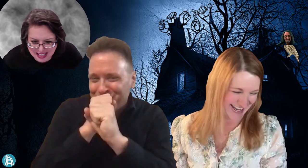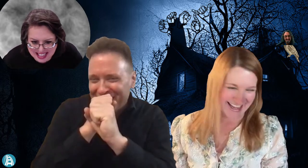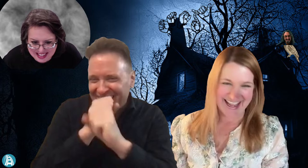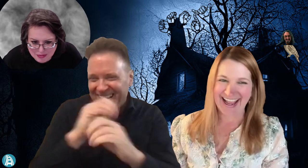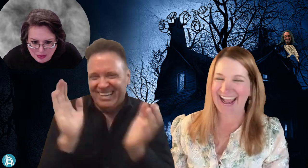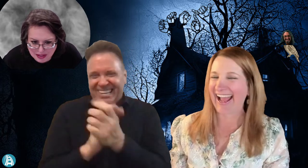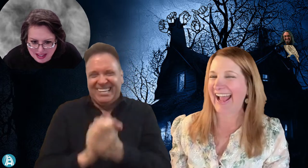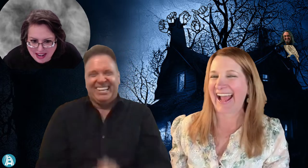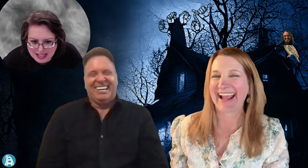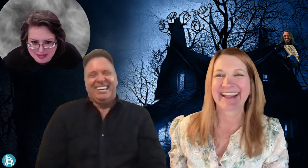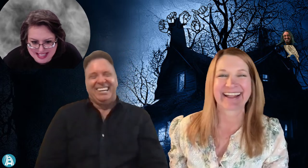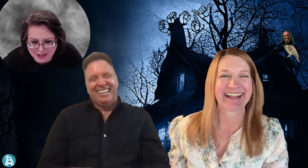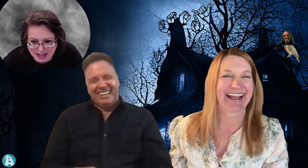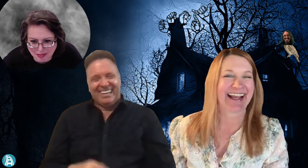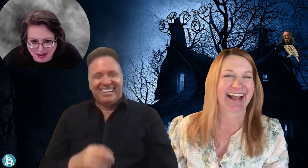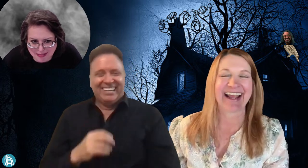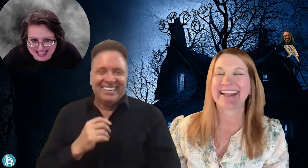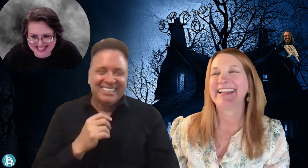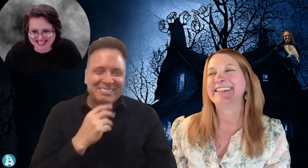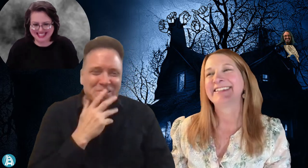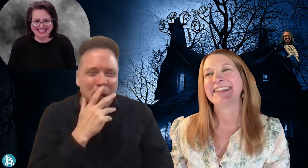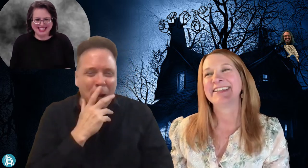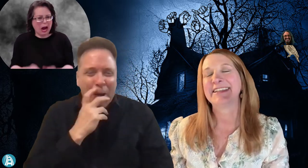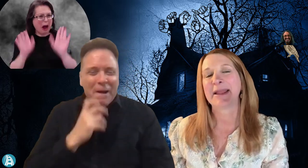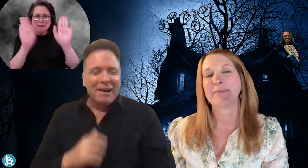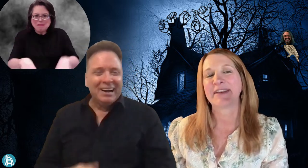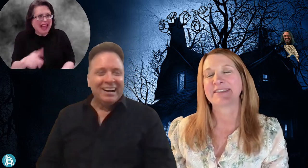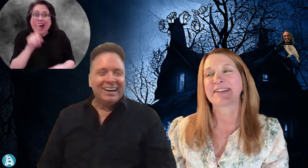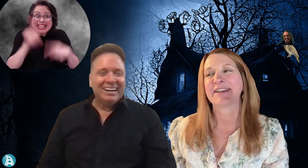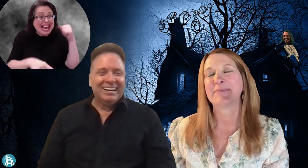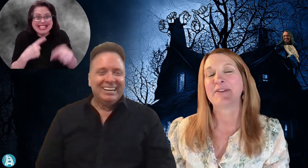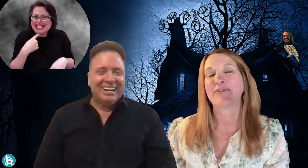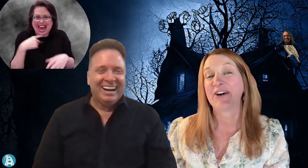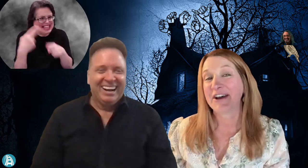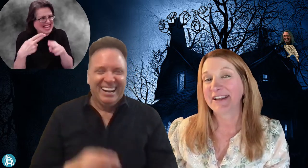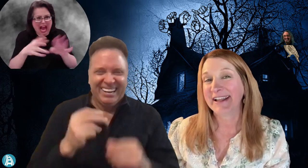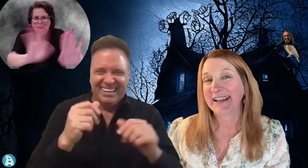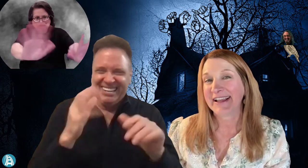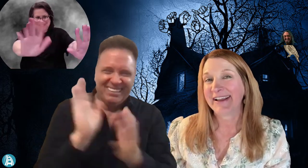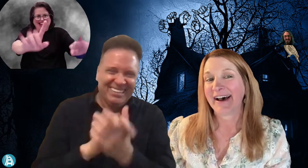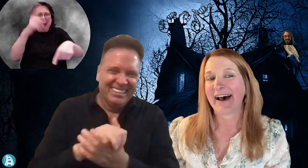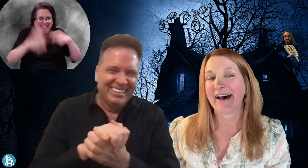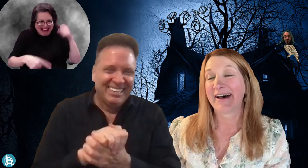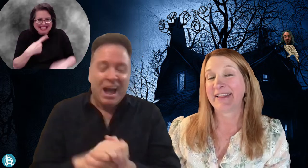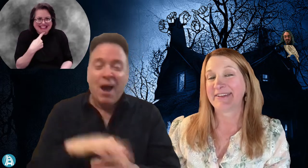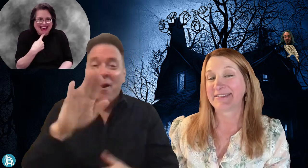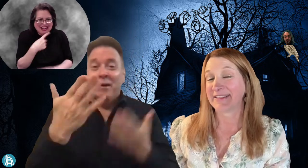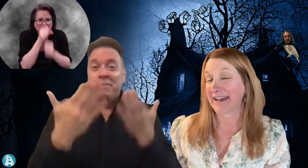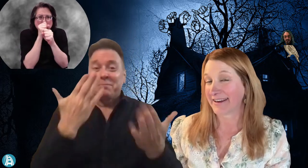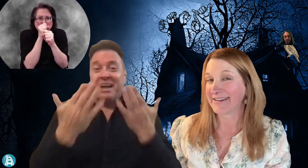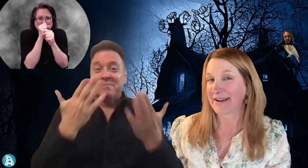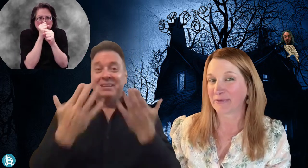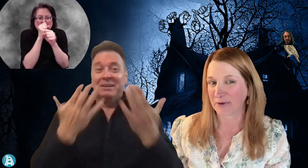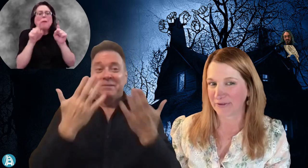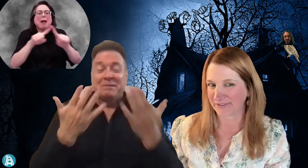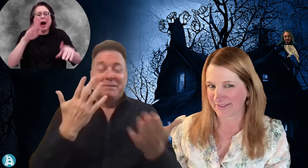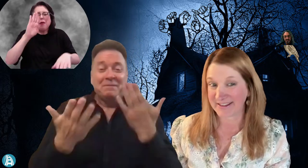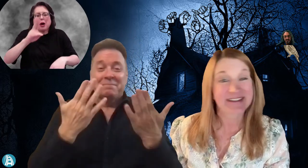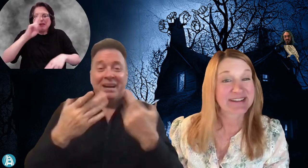me anything more? I'll keep a secret, I promise. I can't tell the name, but it's going to be fun. There's a lot of deaf roles in this.